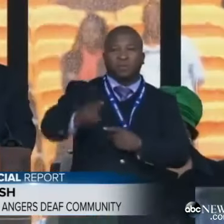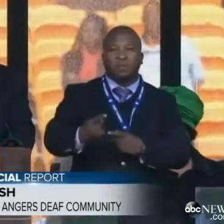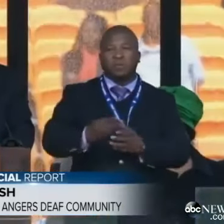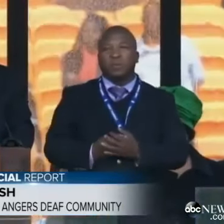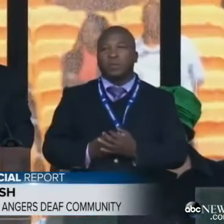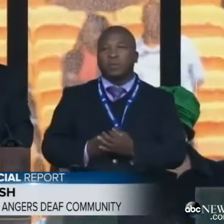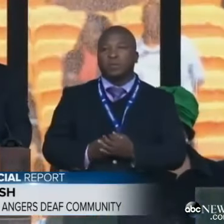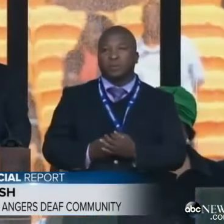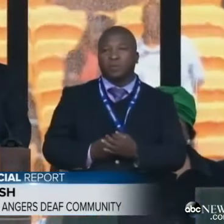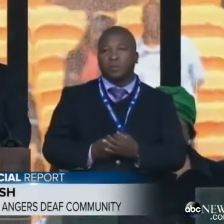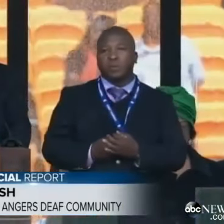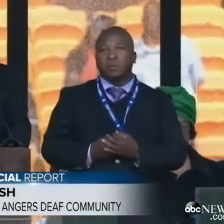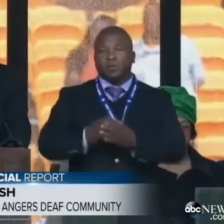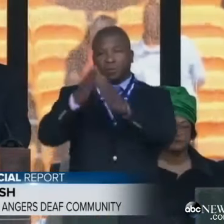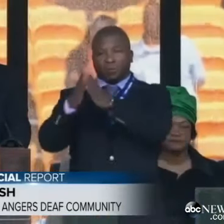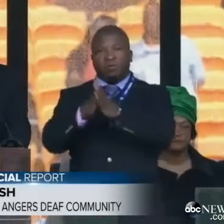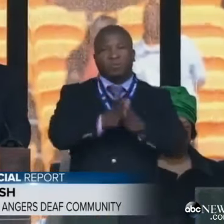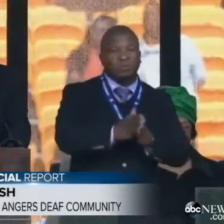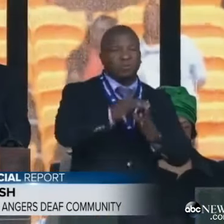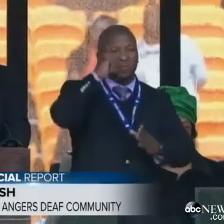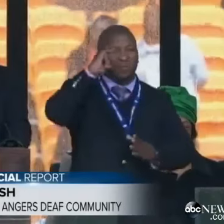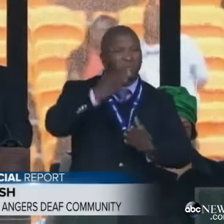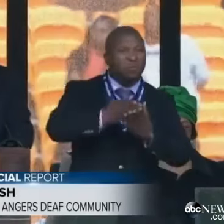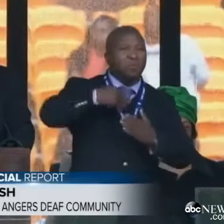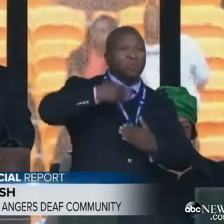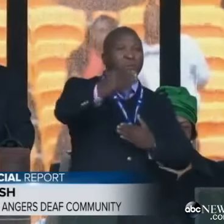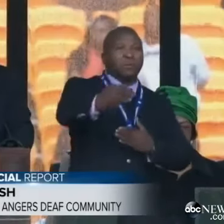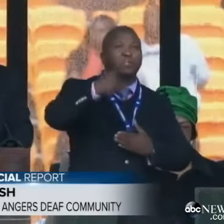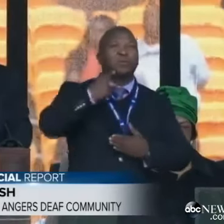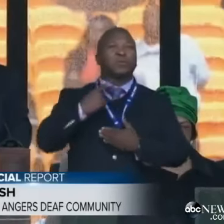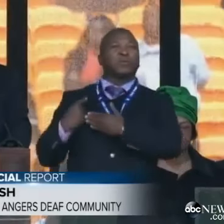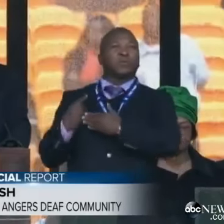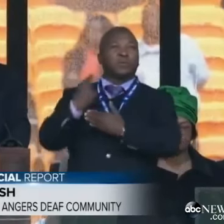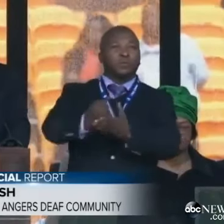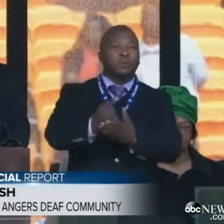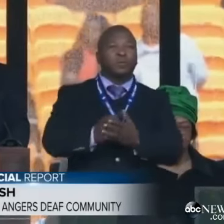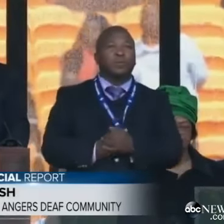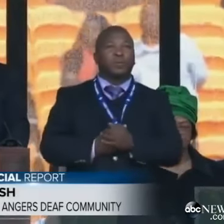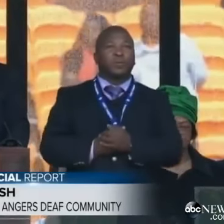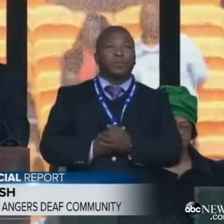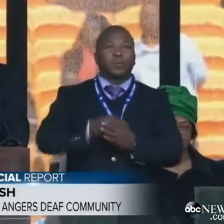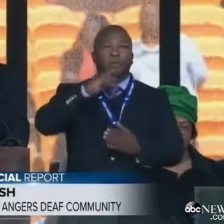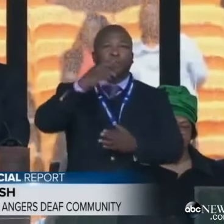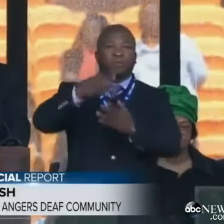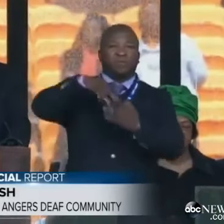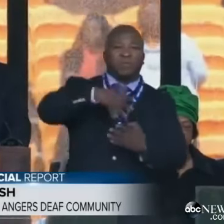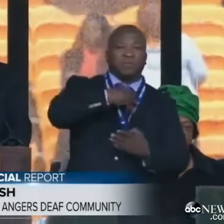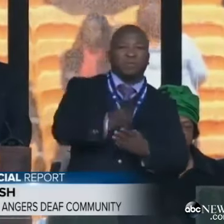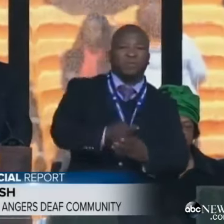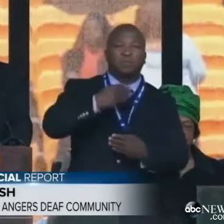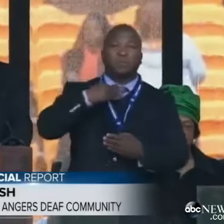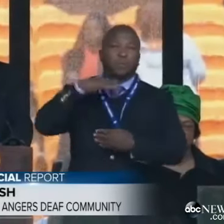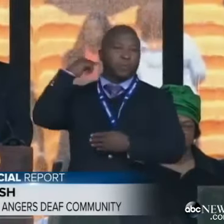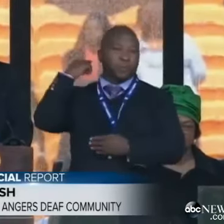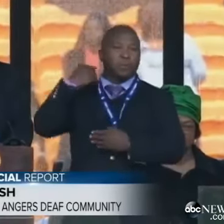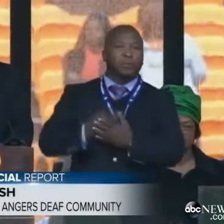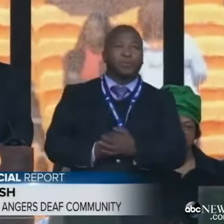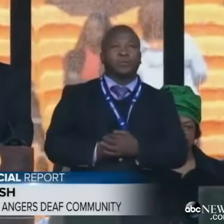about the man who said he provided sign language translation on the stage during Nelson Mandela's memorial service. Standing shoulder to shoulder